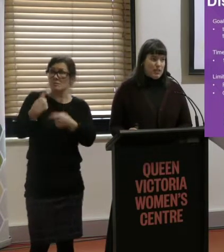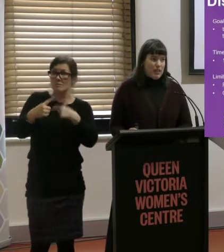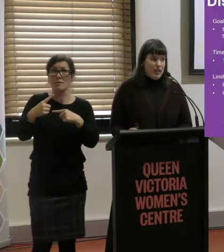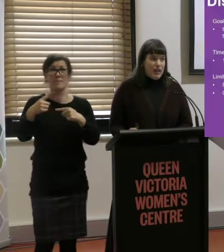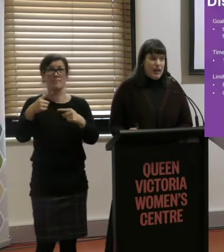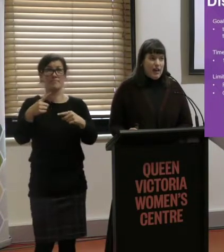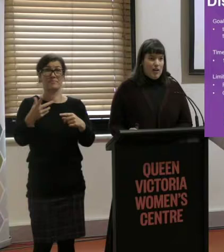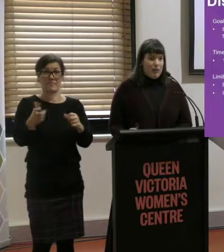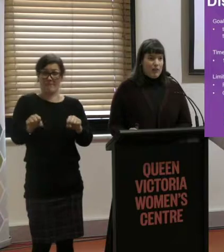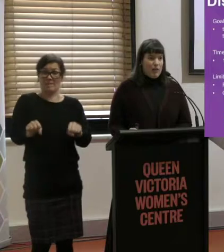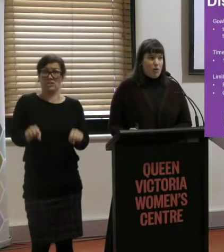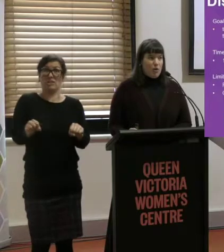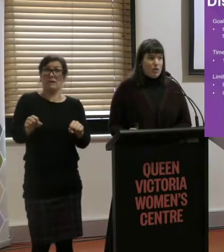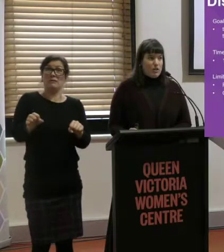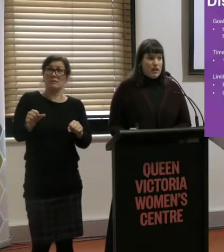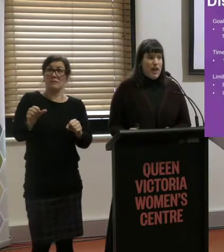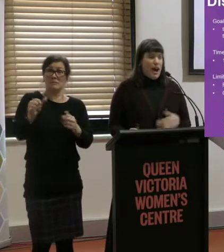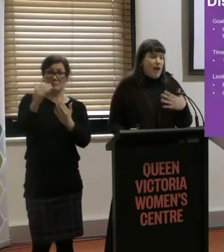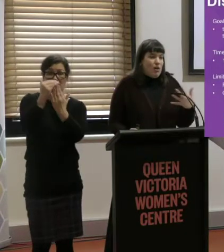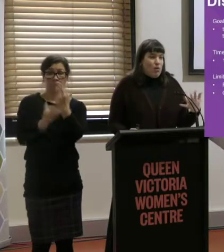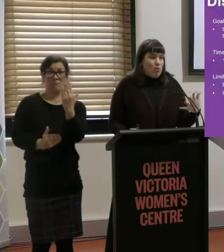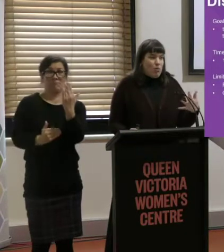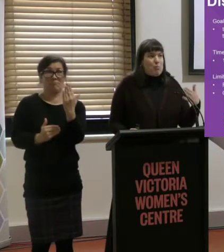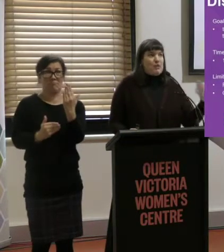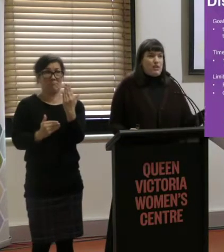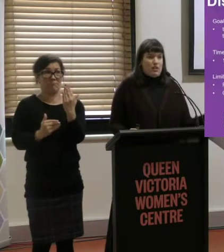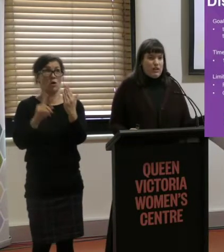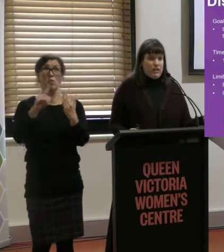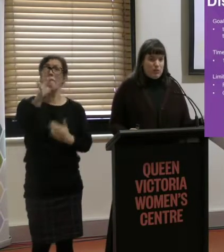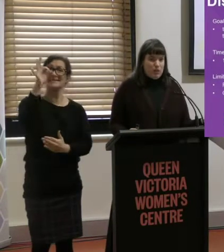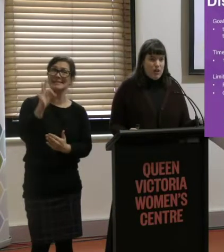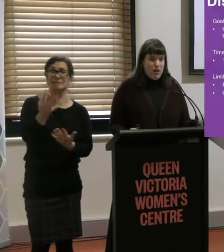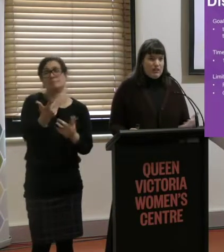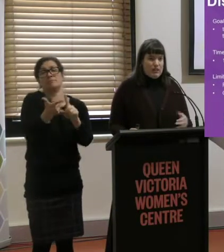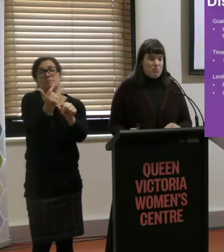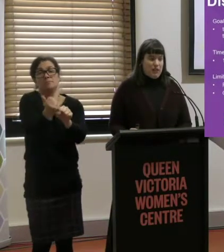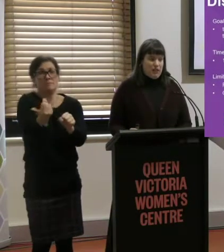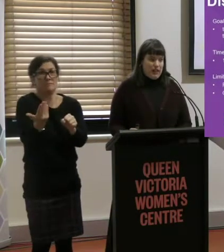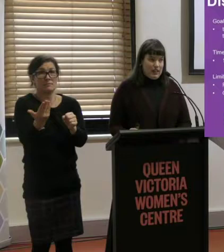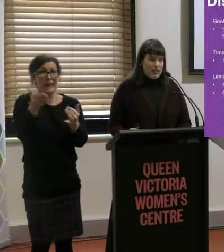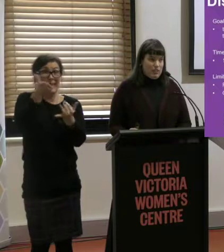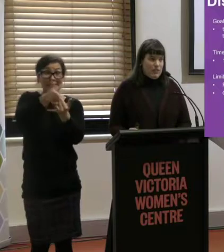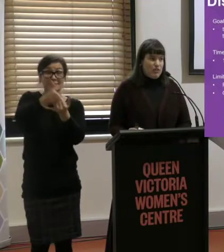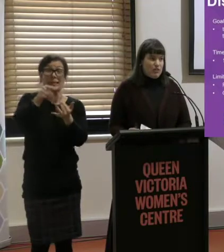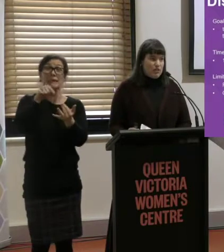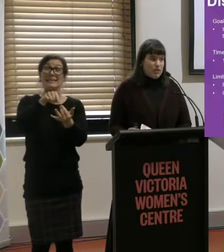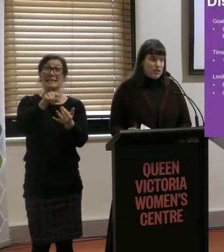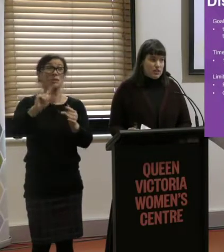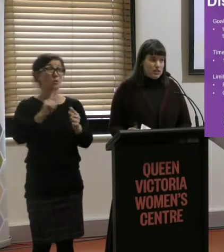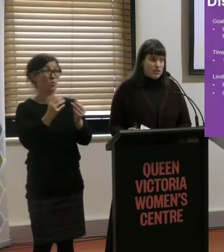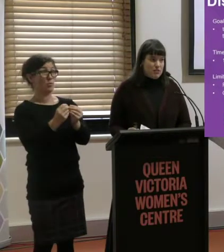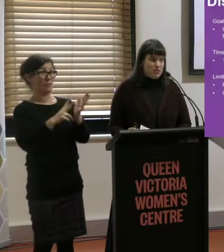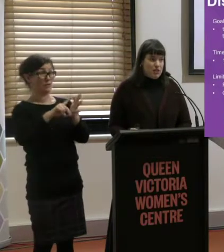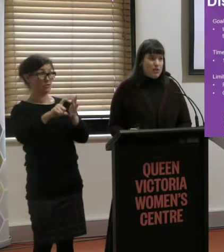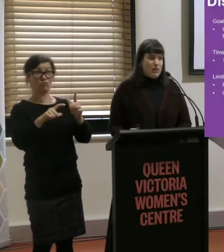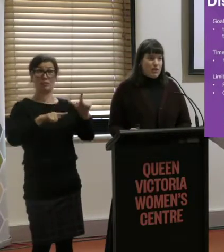capacity what percentage, for example, of accessibility there is within the Victorian transport